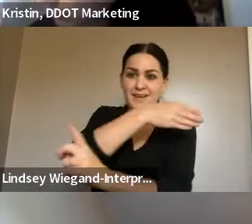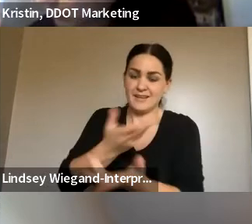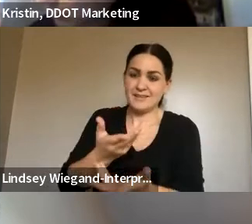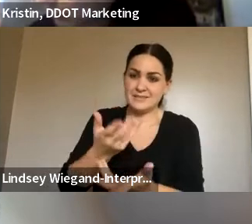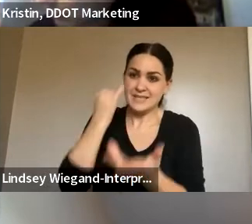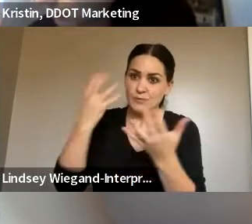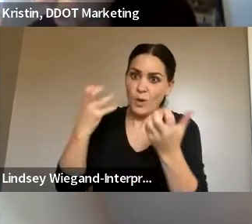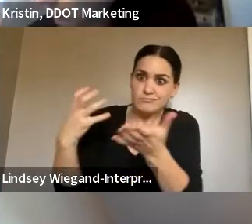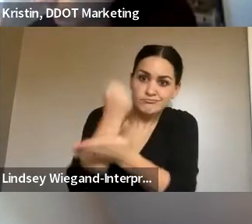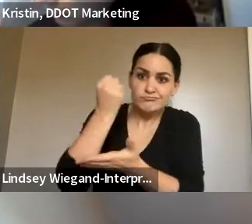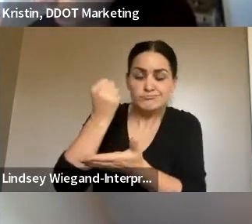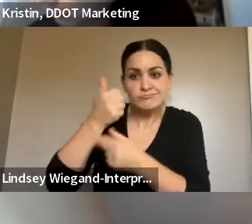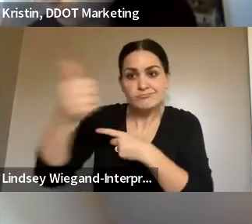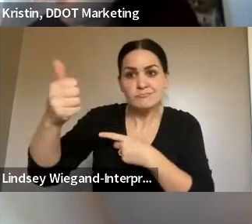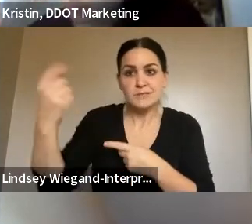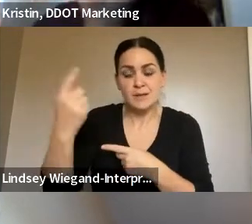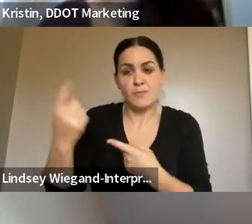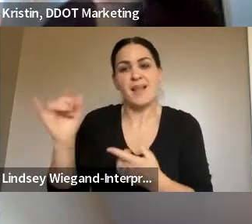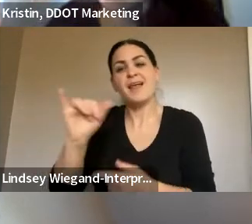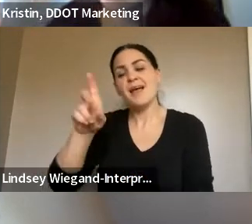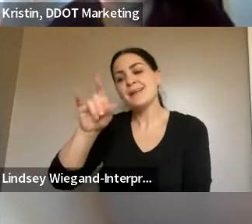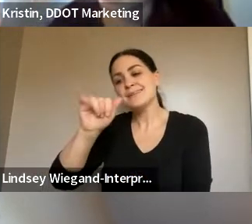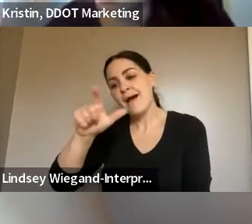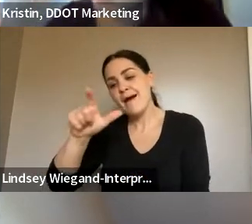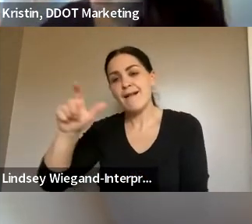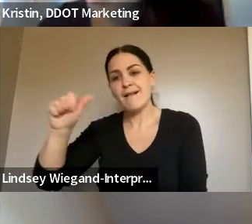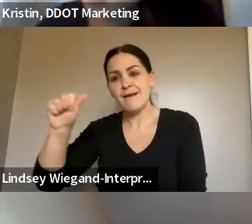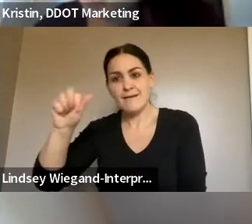somewhere, kind of like they do dial a ride in other areas.